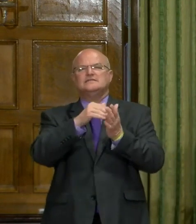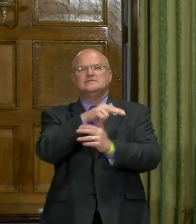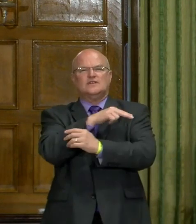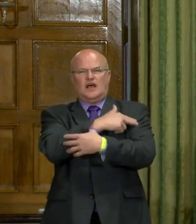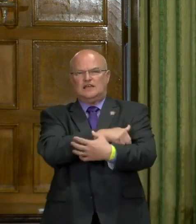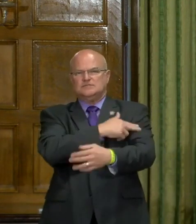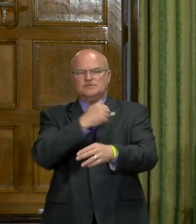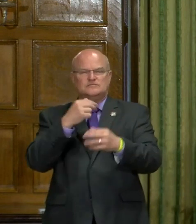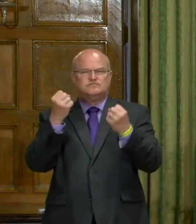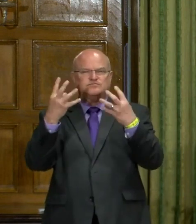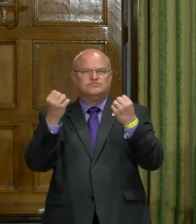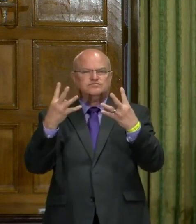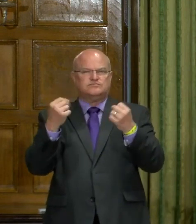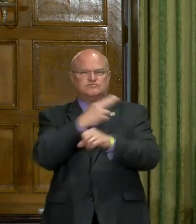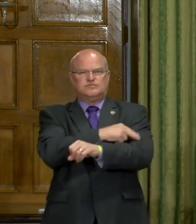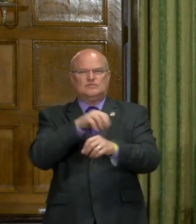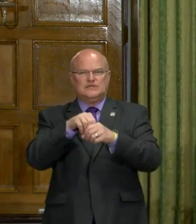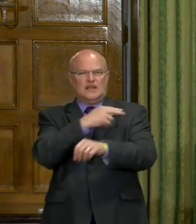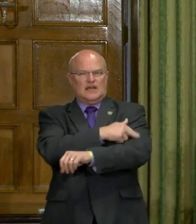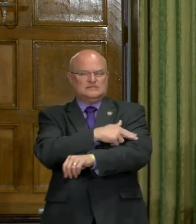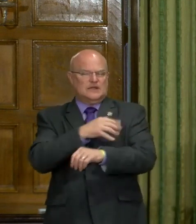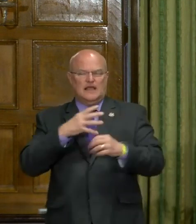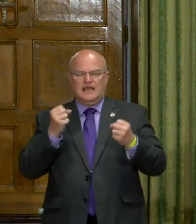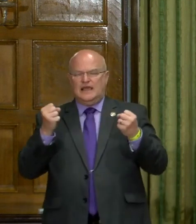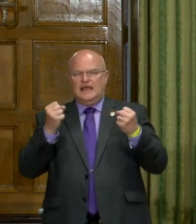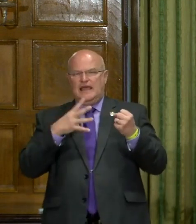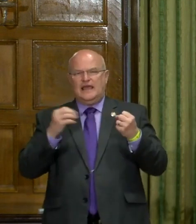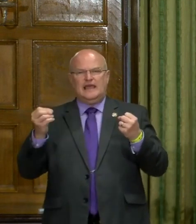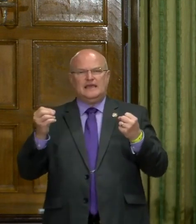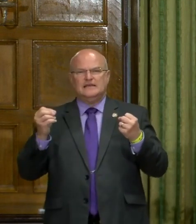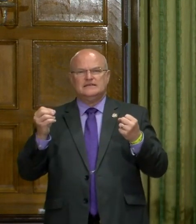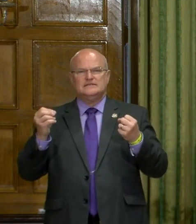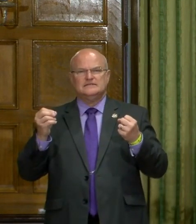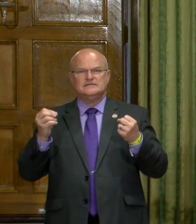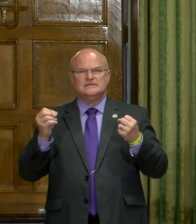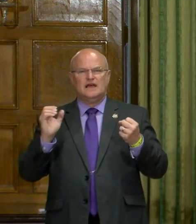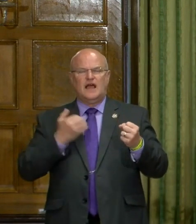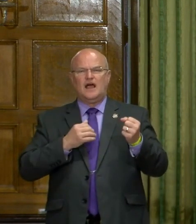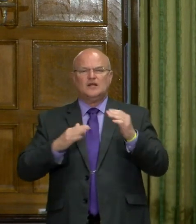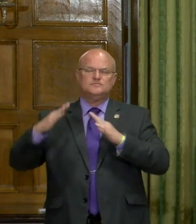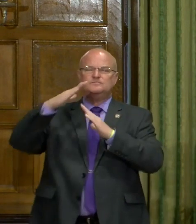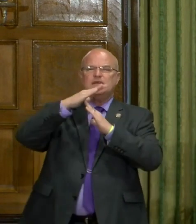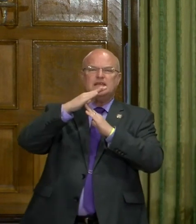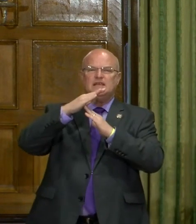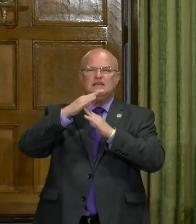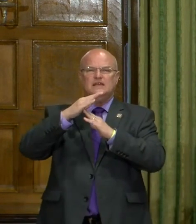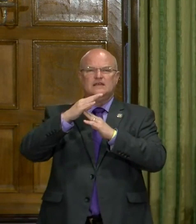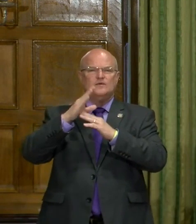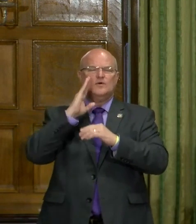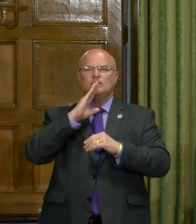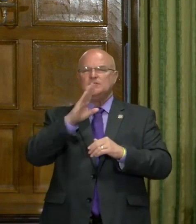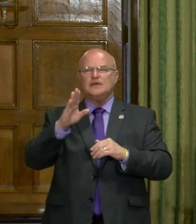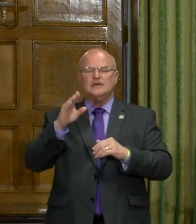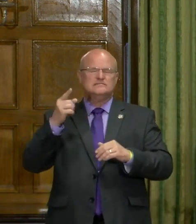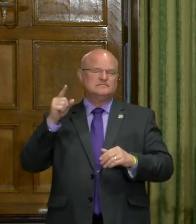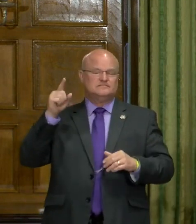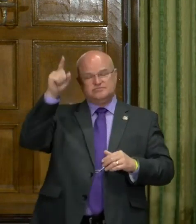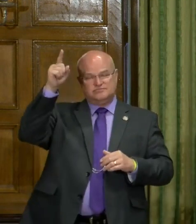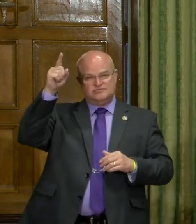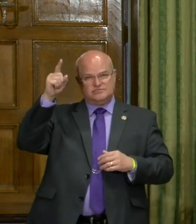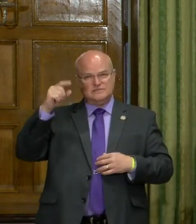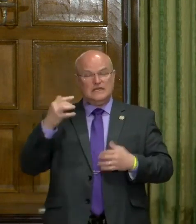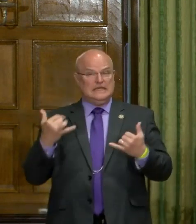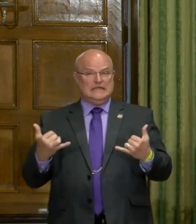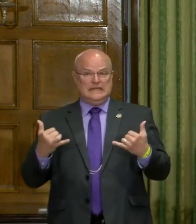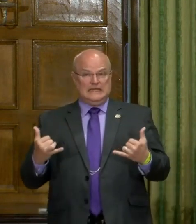hospitalizations and, uh, and, and, and, you know, our peak was going to be, uh, out, out the roof.